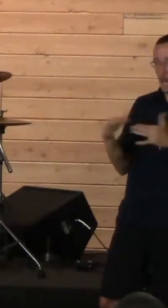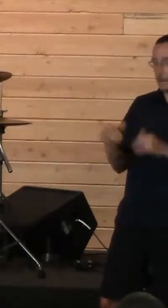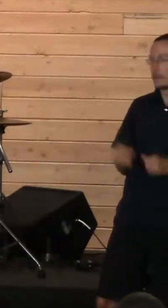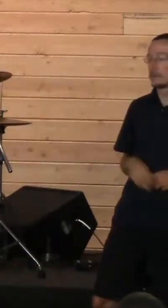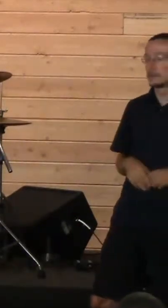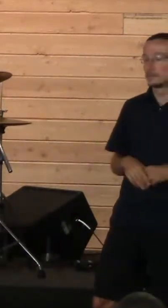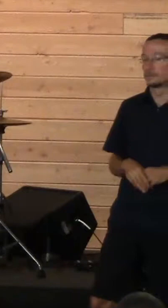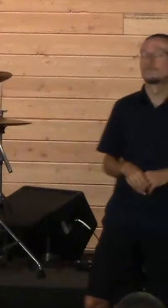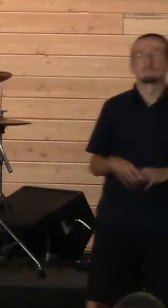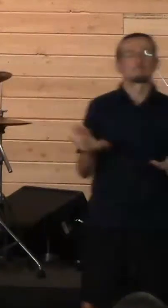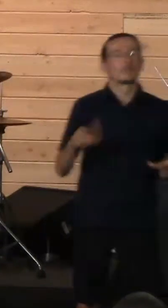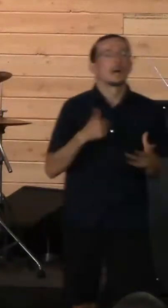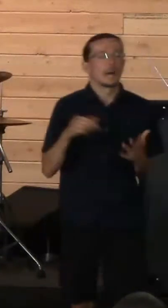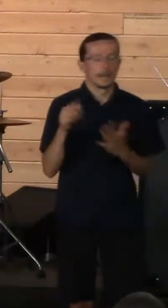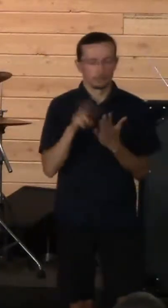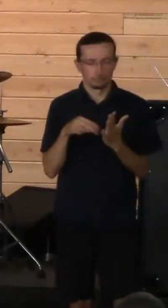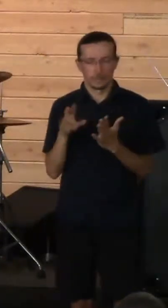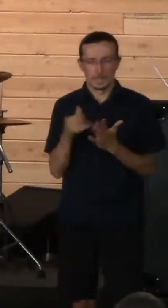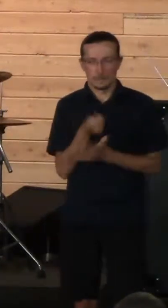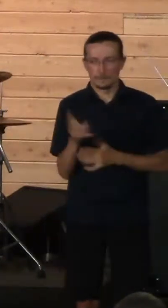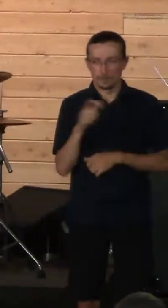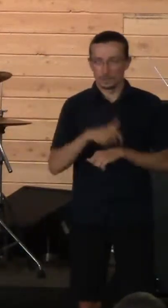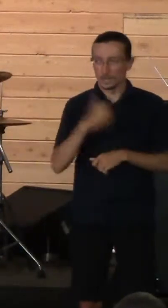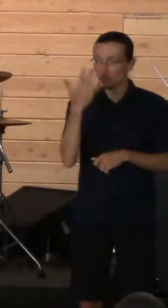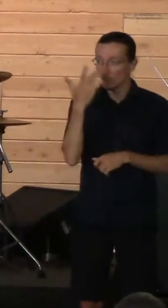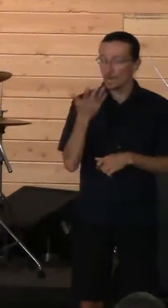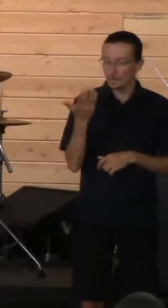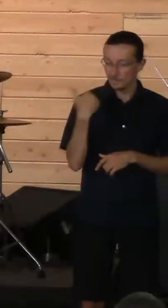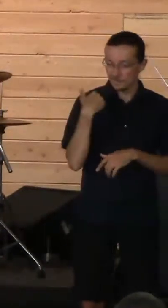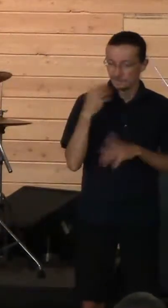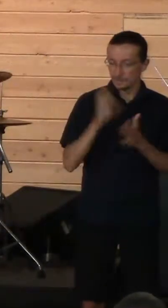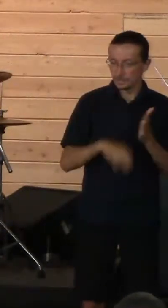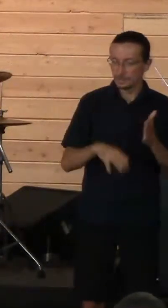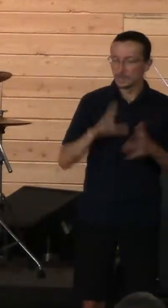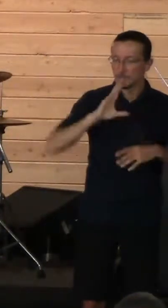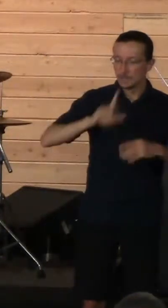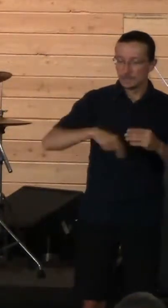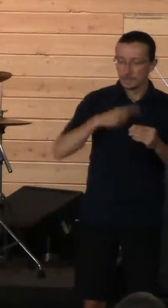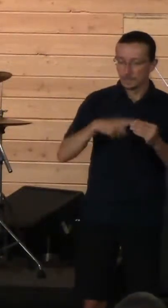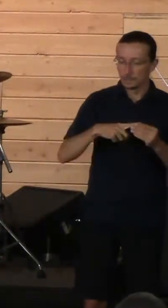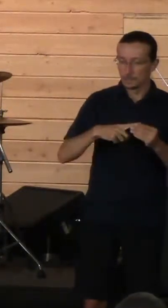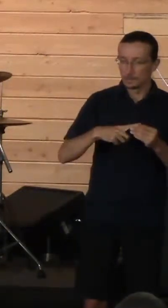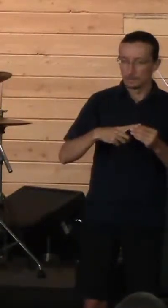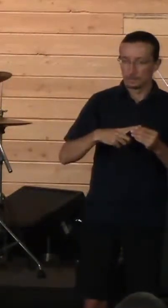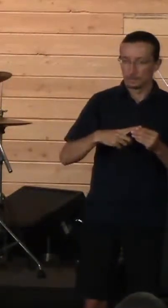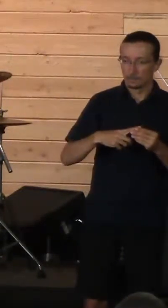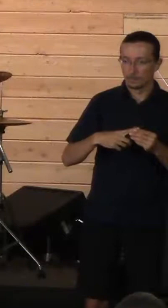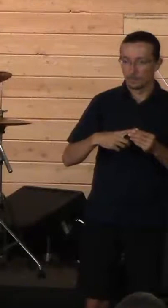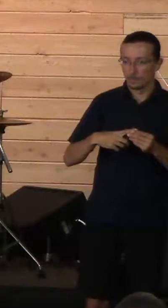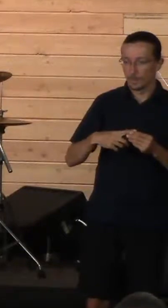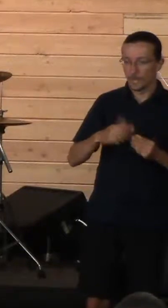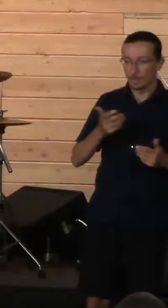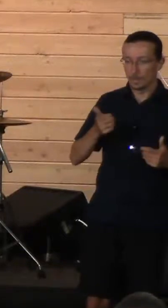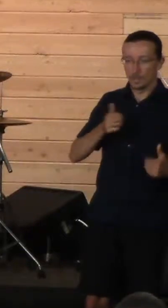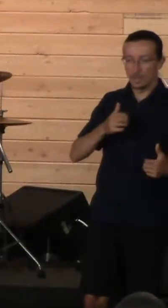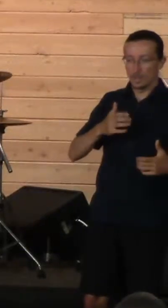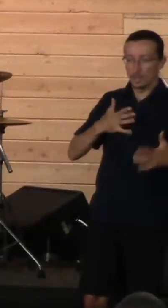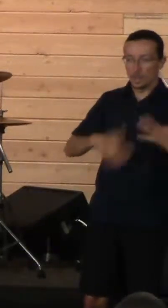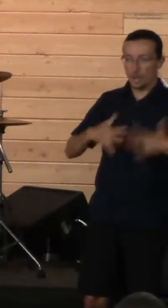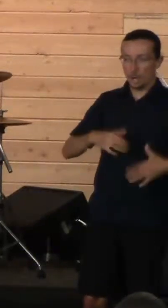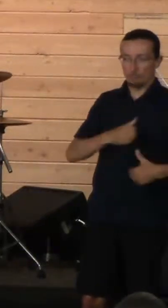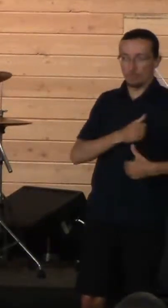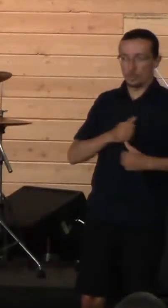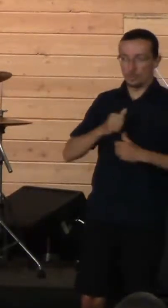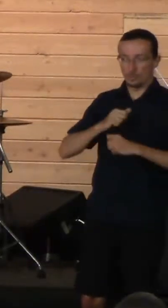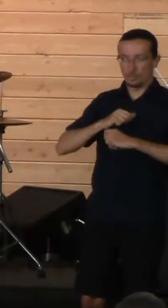that a few times because in, in the last chapter, it was talking about no, the armor bearer saying, no, I won't kill you. And, and